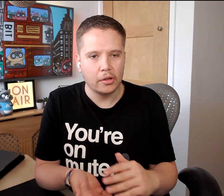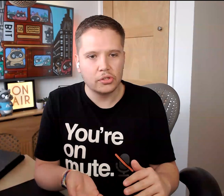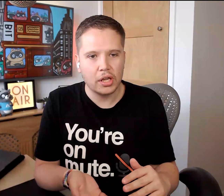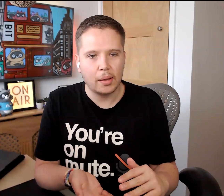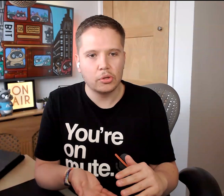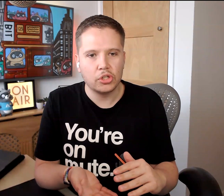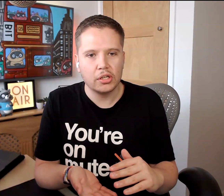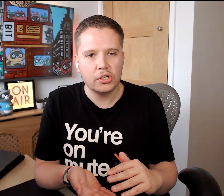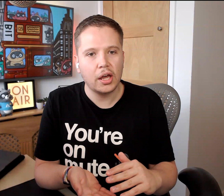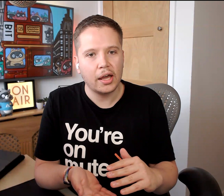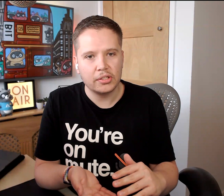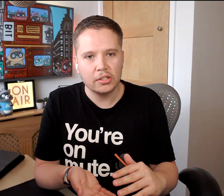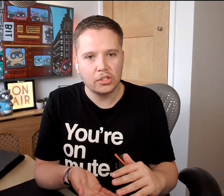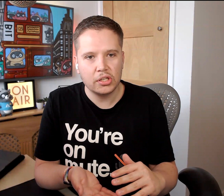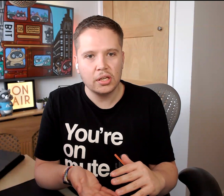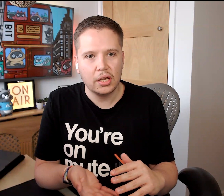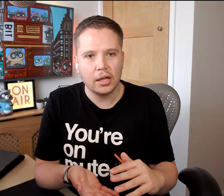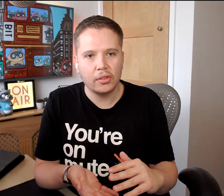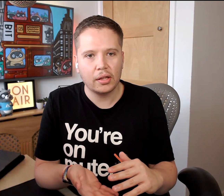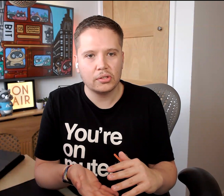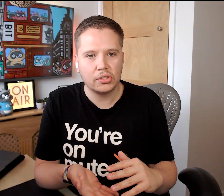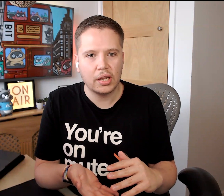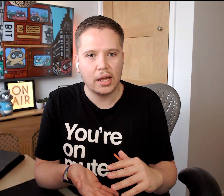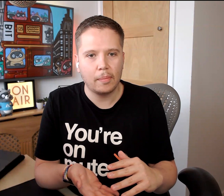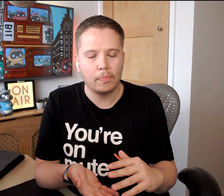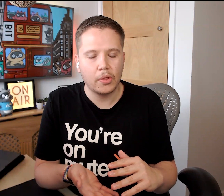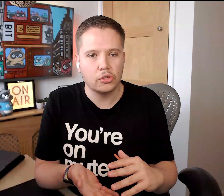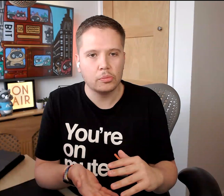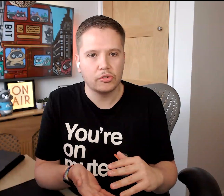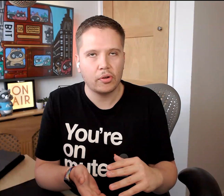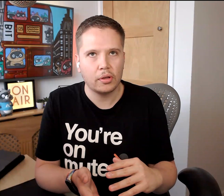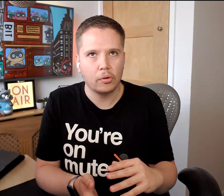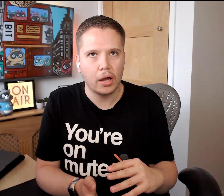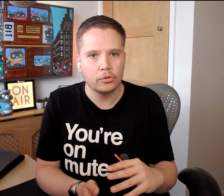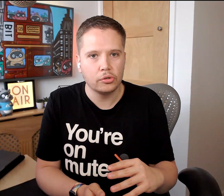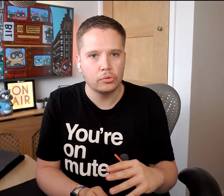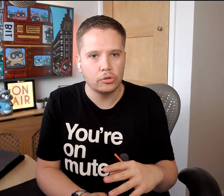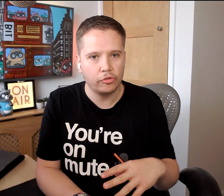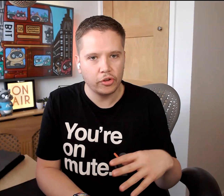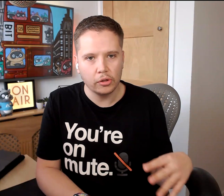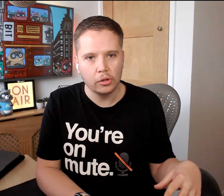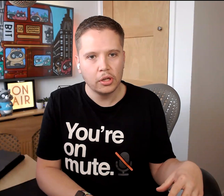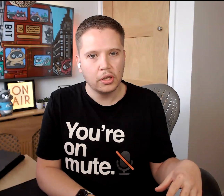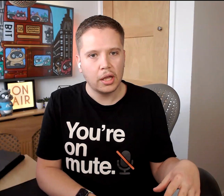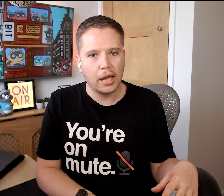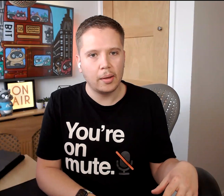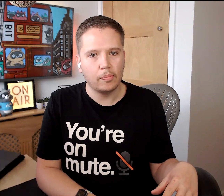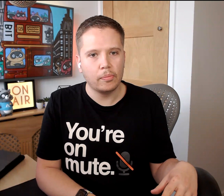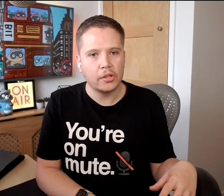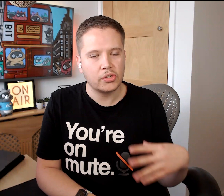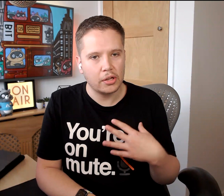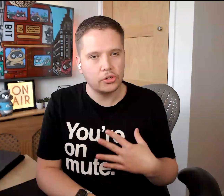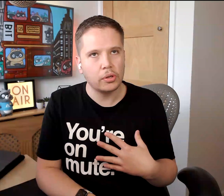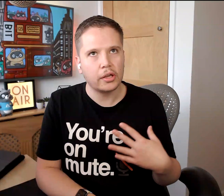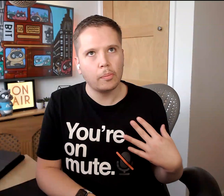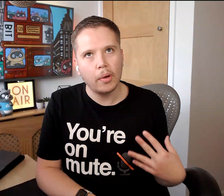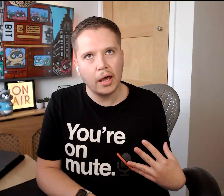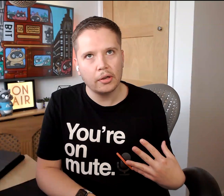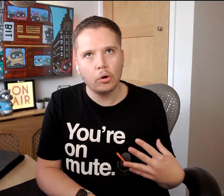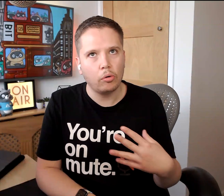There's gender identity, and that's in terms of, you know, how do you feel inside? Do you like a man or